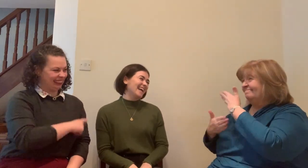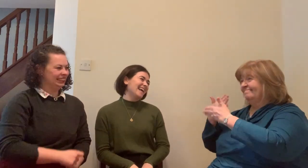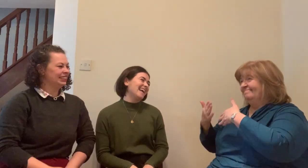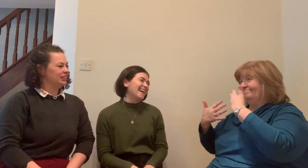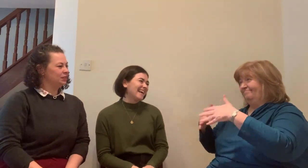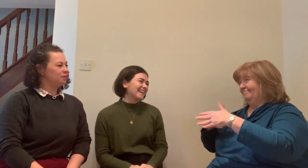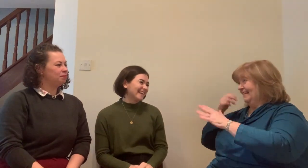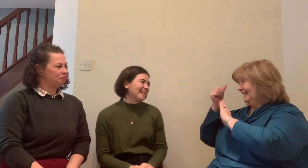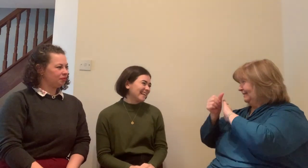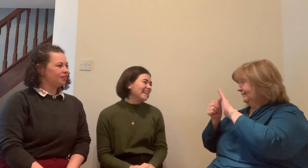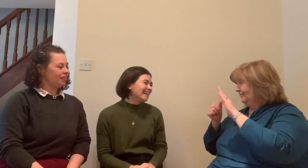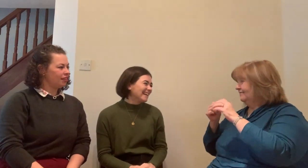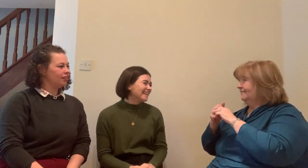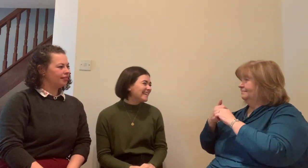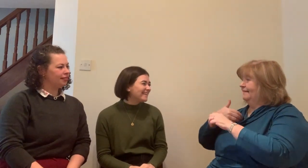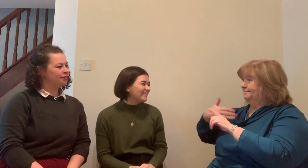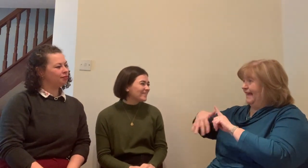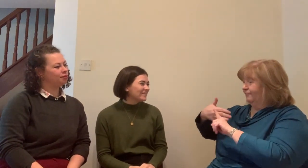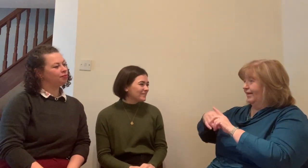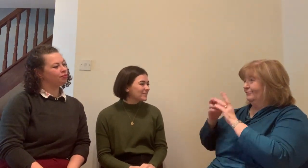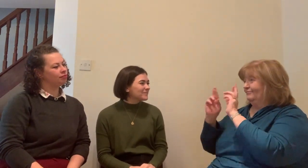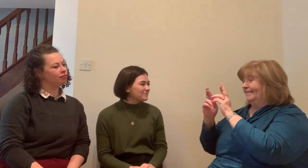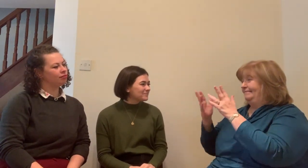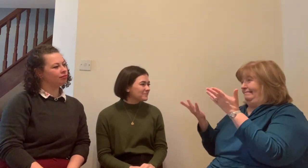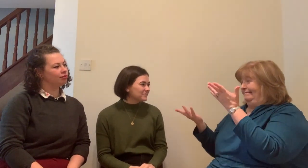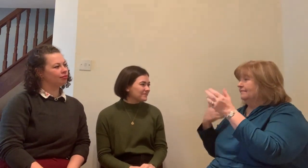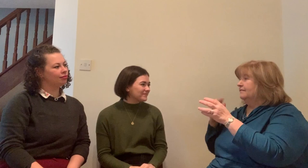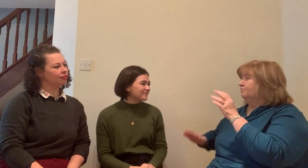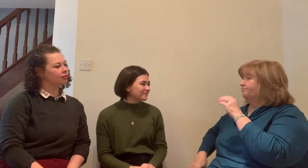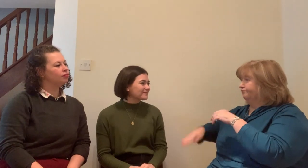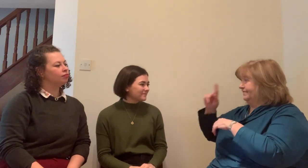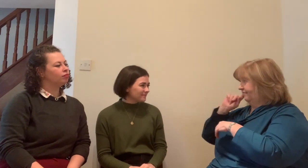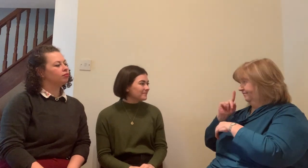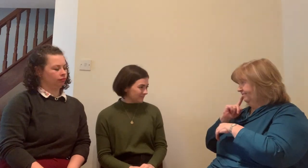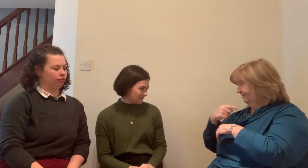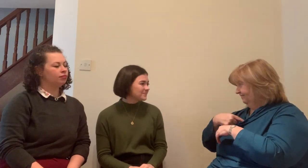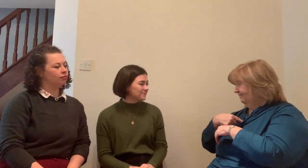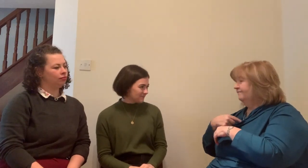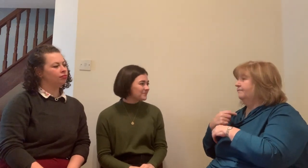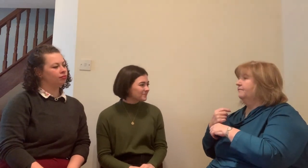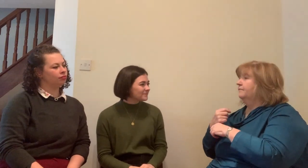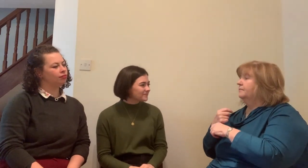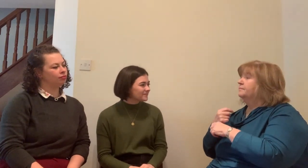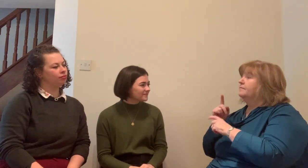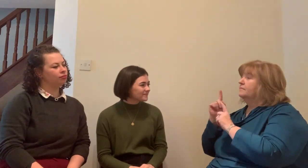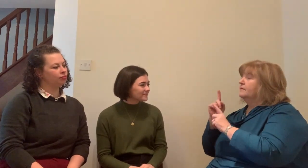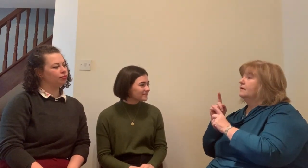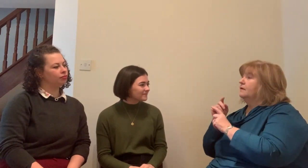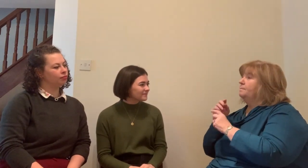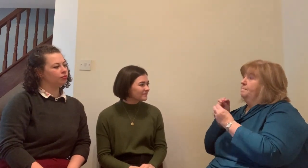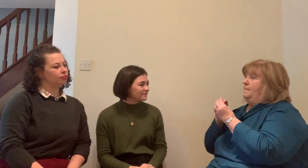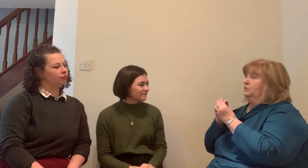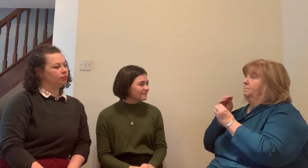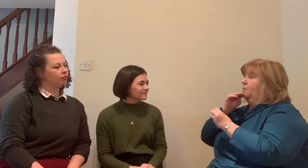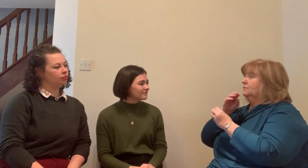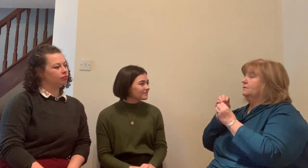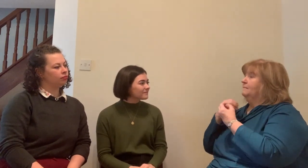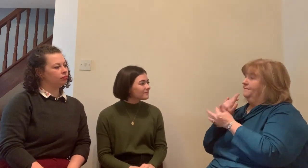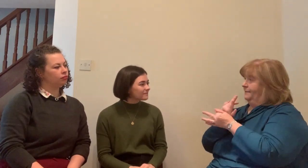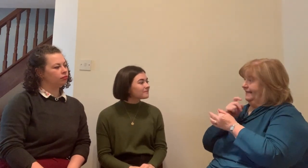And obviously, they would be deaf friends of mine and would have attended oral school and the teachers, you know, would have known that they had great speech or